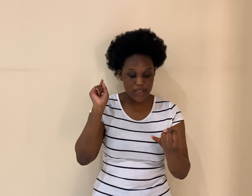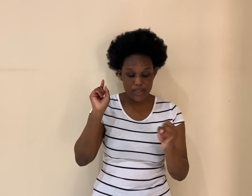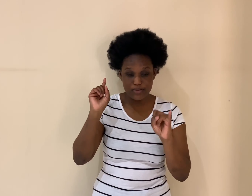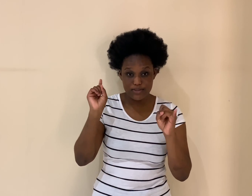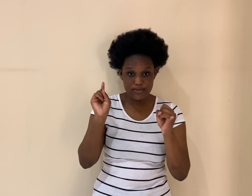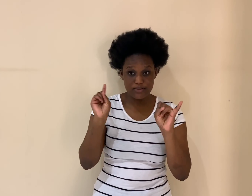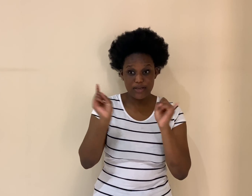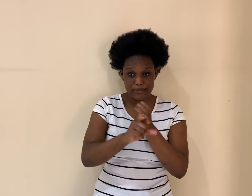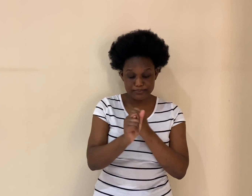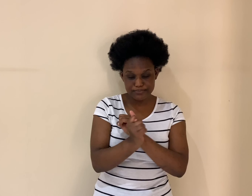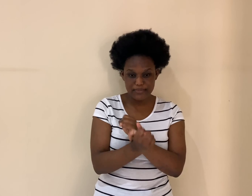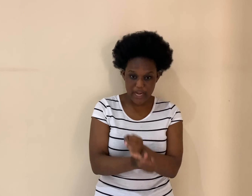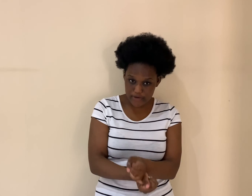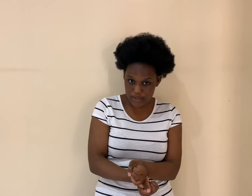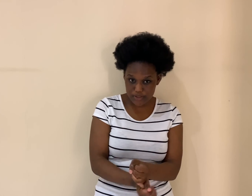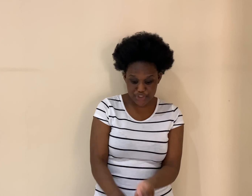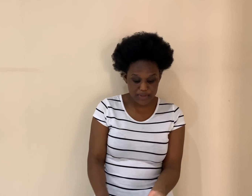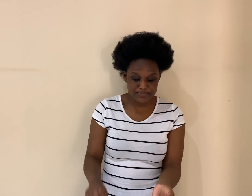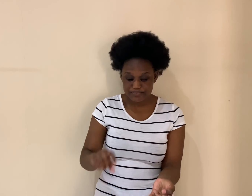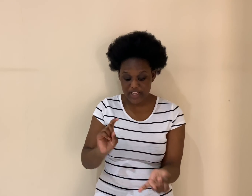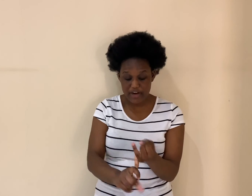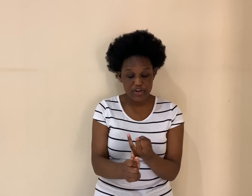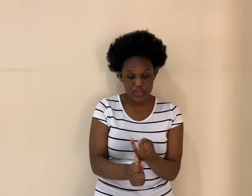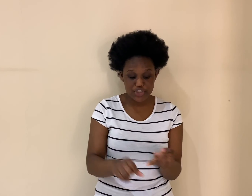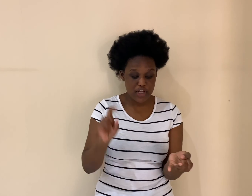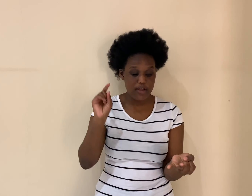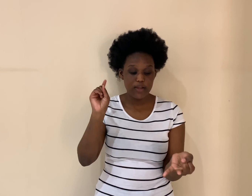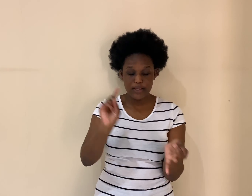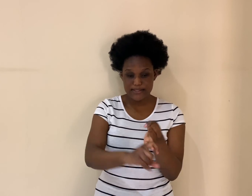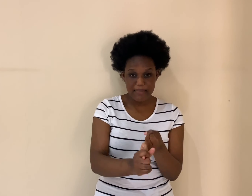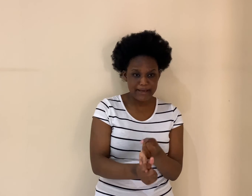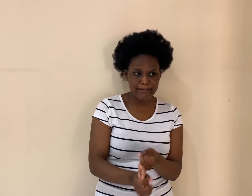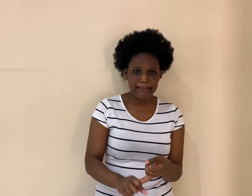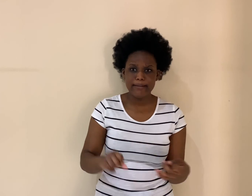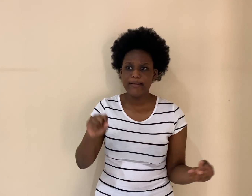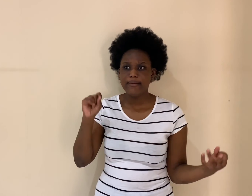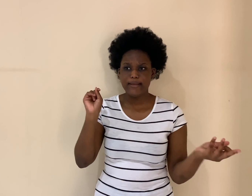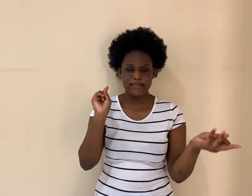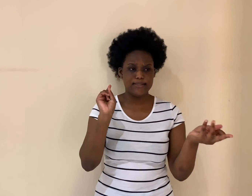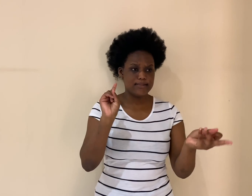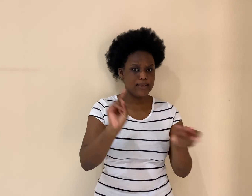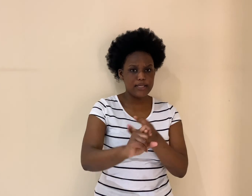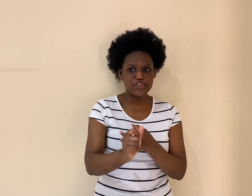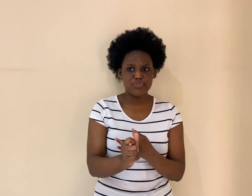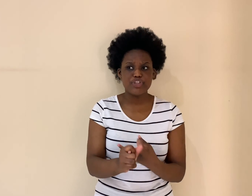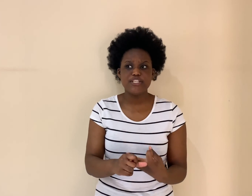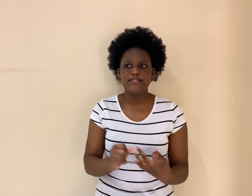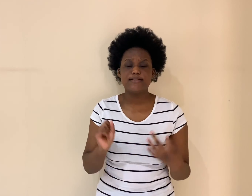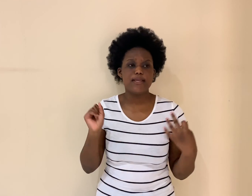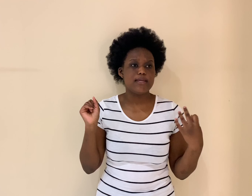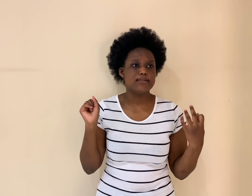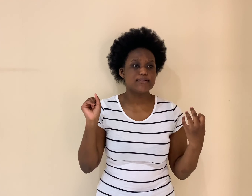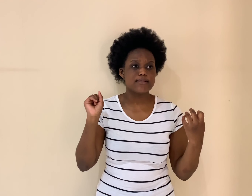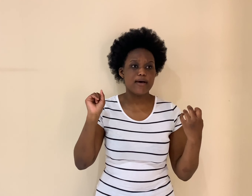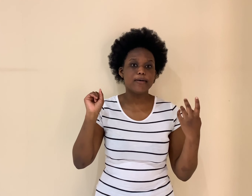is, um, agriculture, the agriculture, it's mining, it's industries, it's, um,